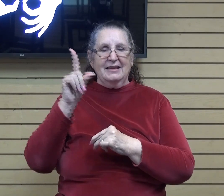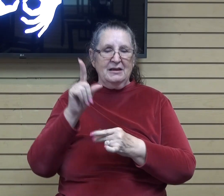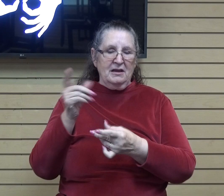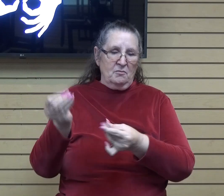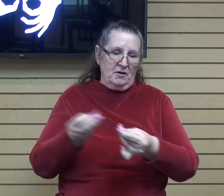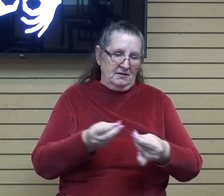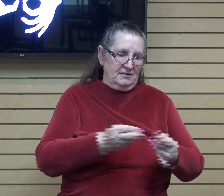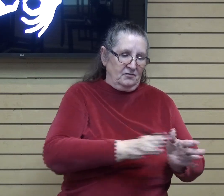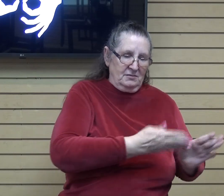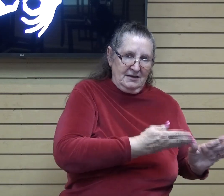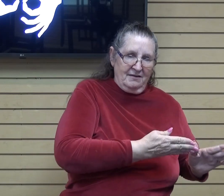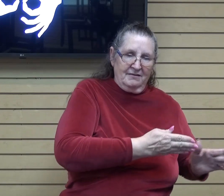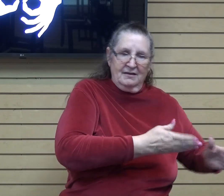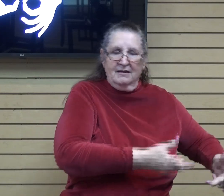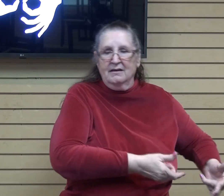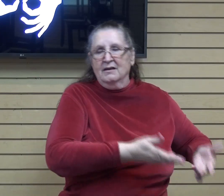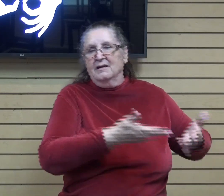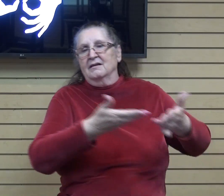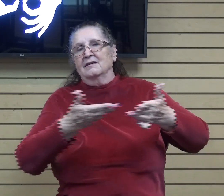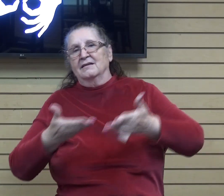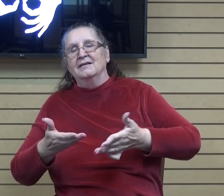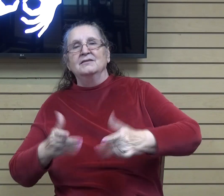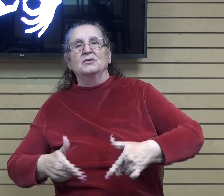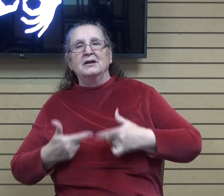to alive with Christ, in Christ.